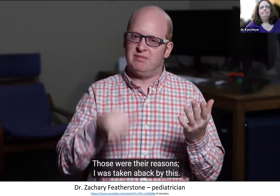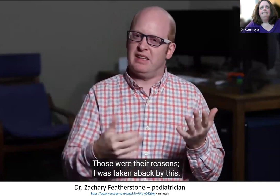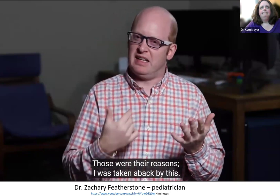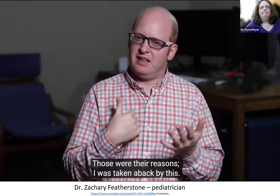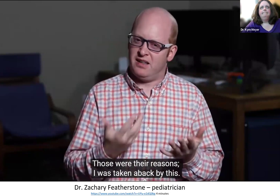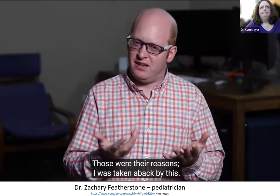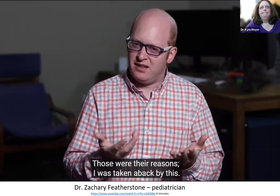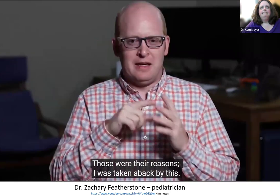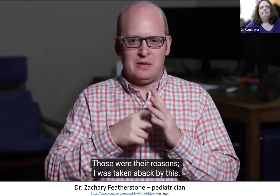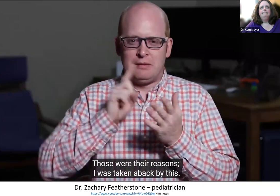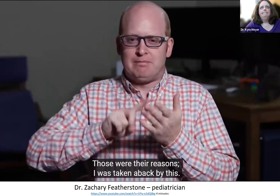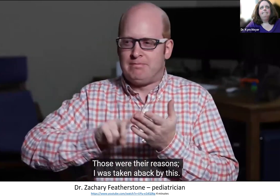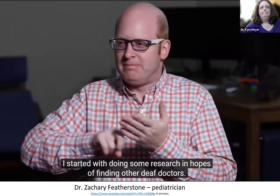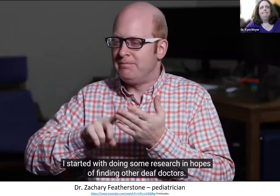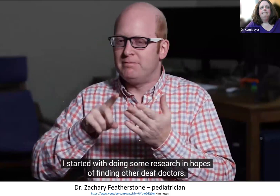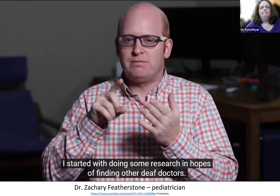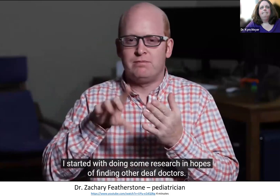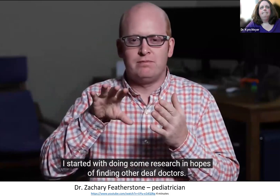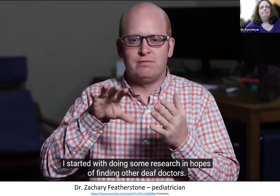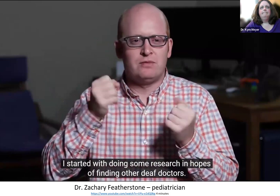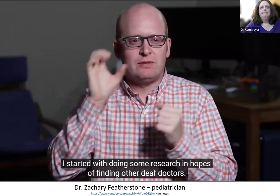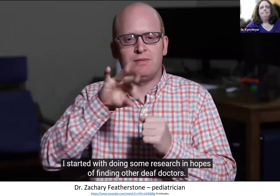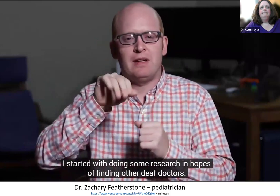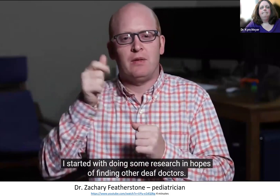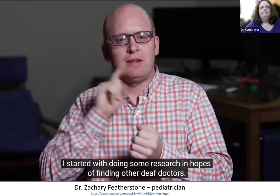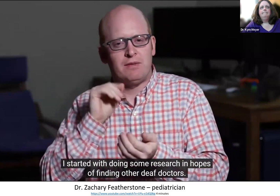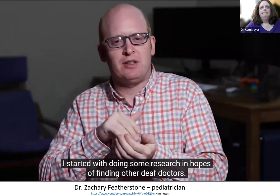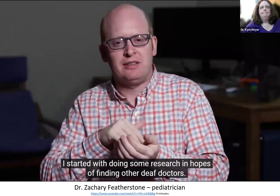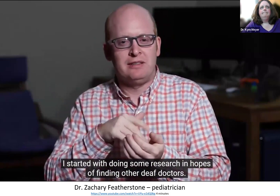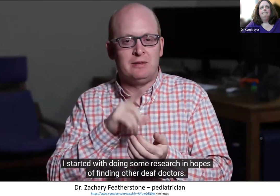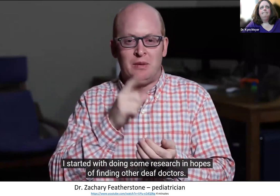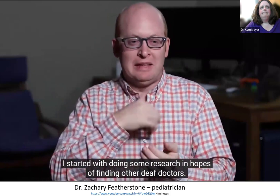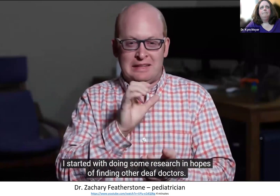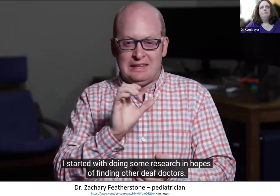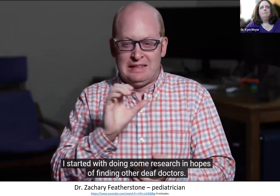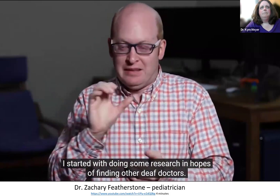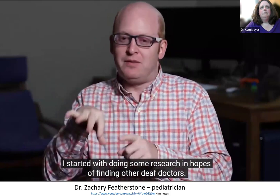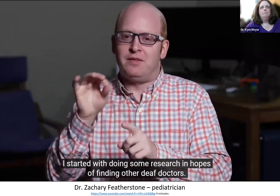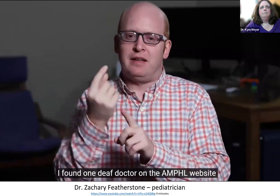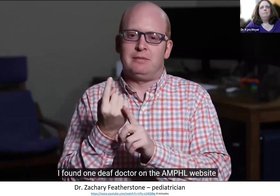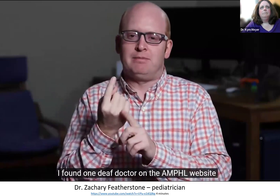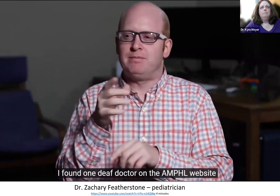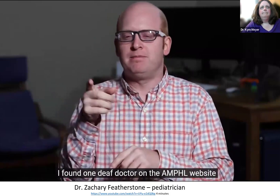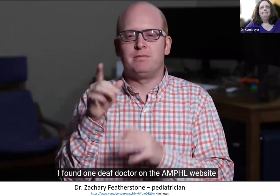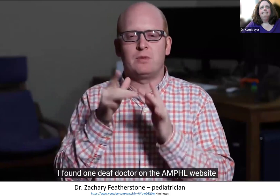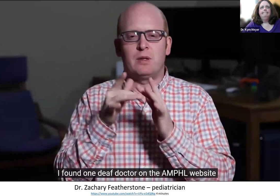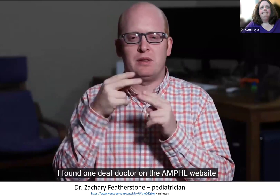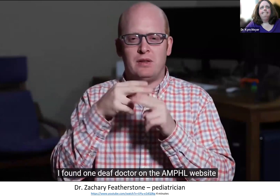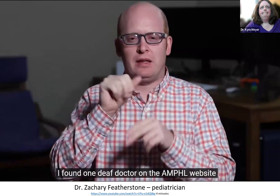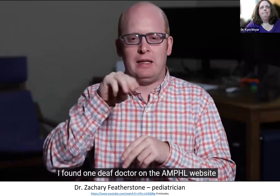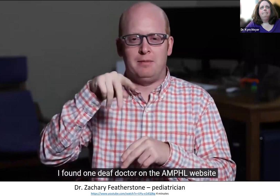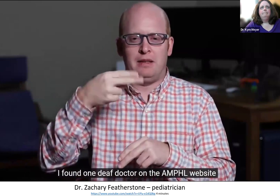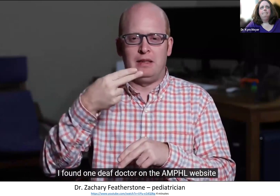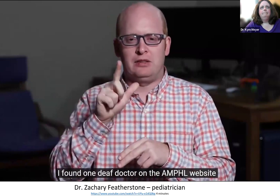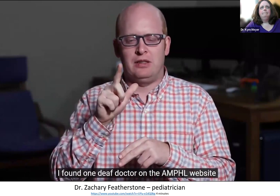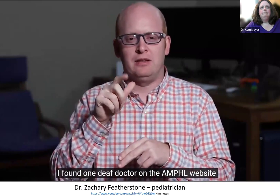was taken aback by this. I started with doing some research in hopes of finding other deaf doctors. I found one deaf doctor